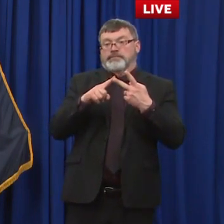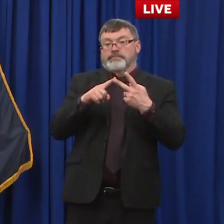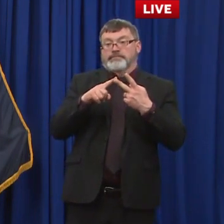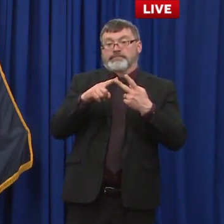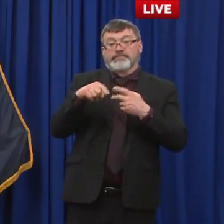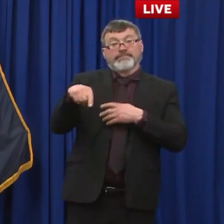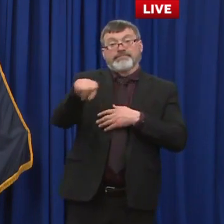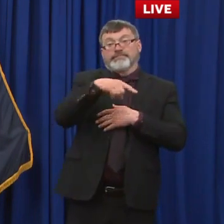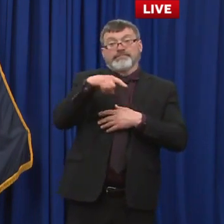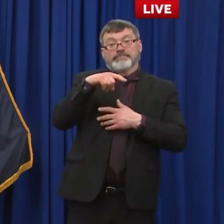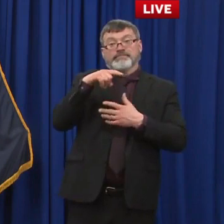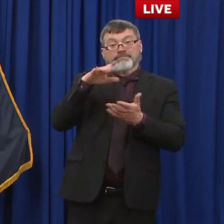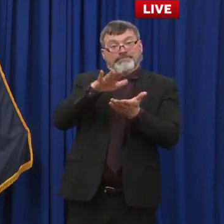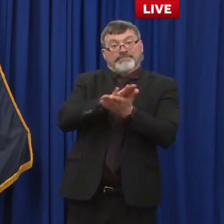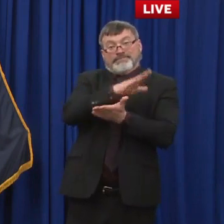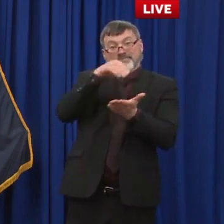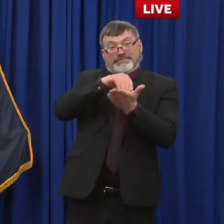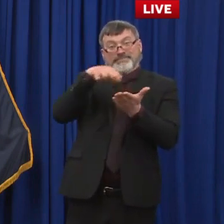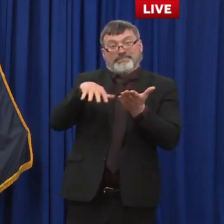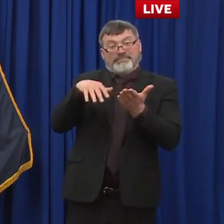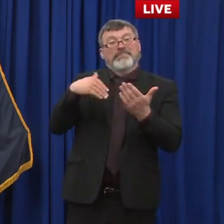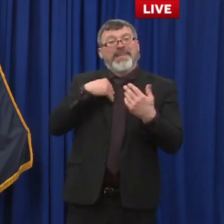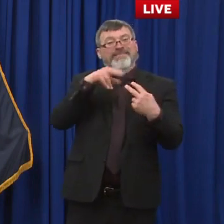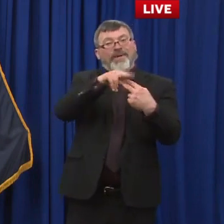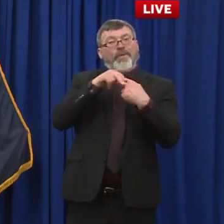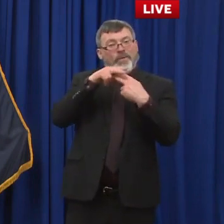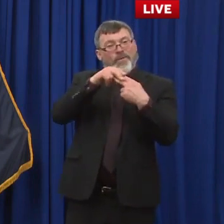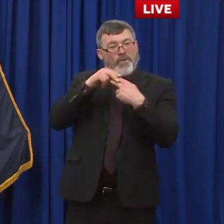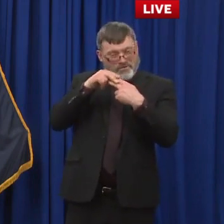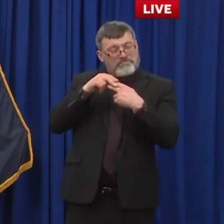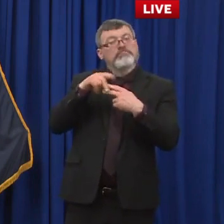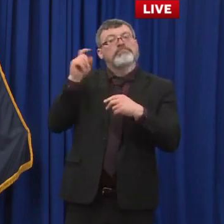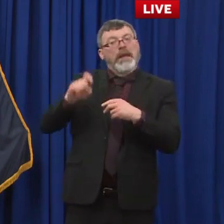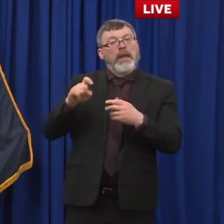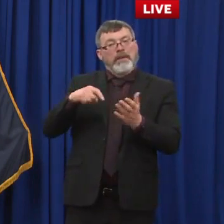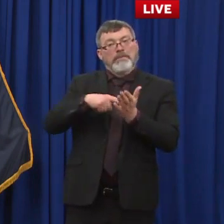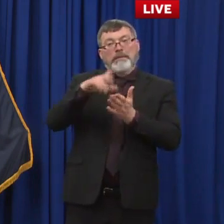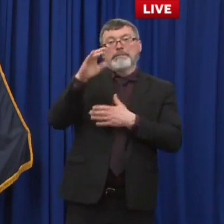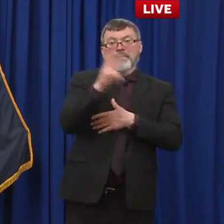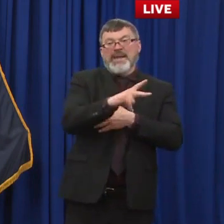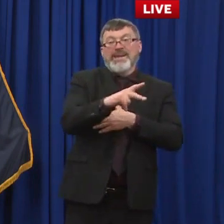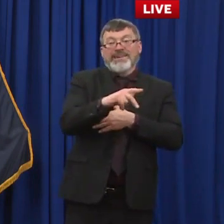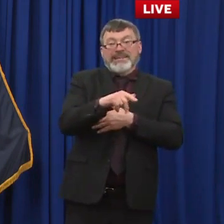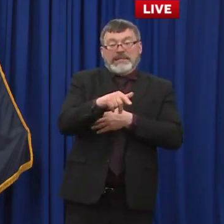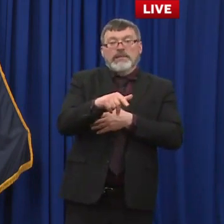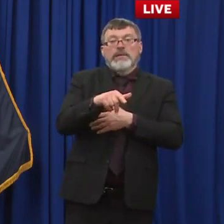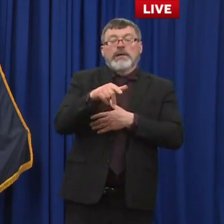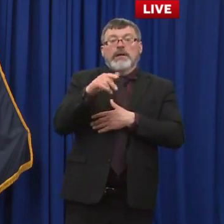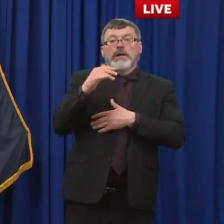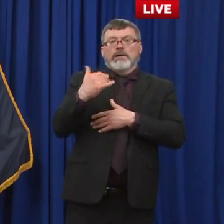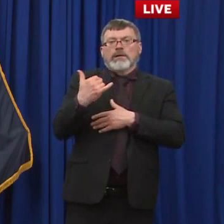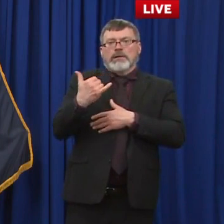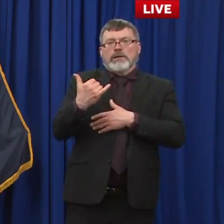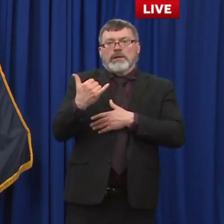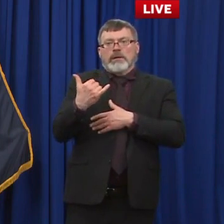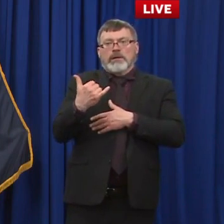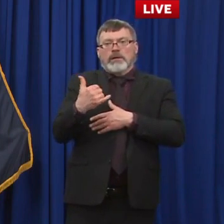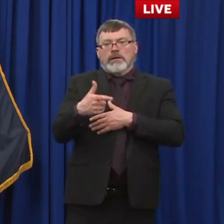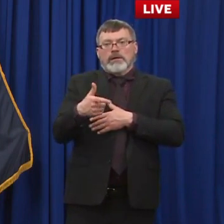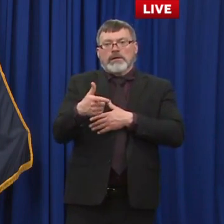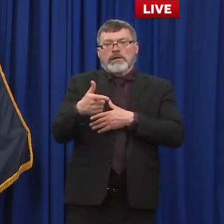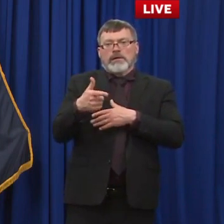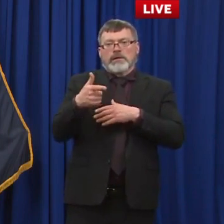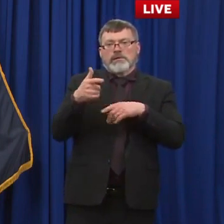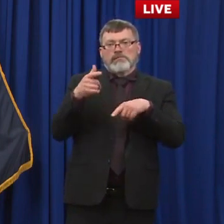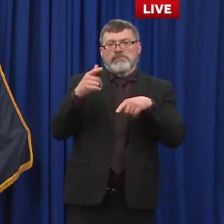um community mental health centers especially say they really need that money do you support letting that remain in the hands of the